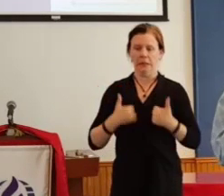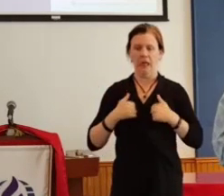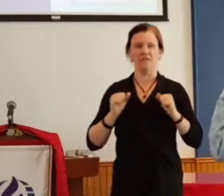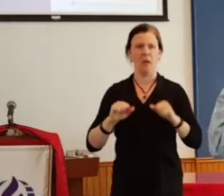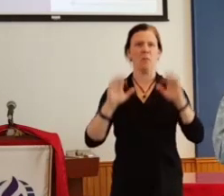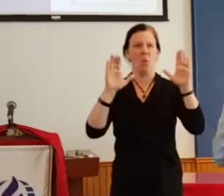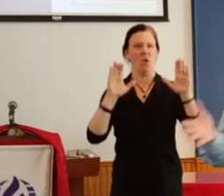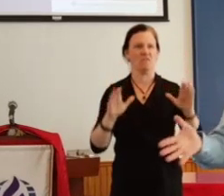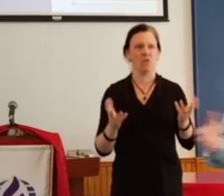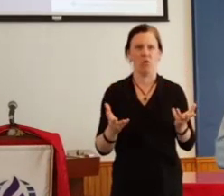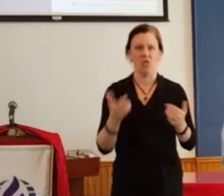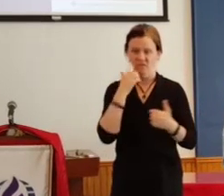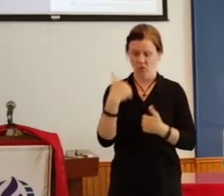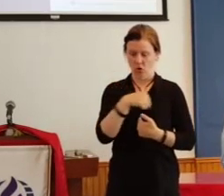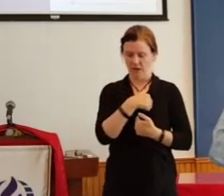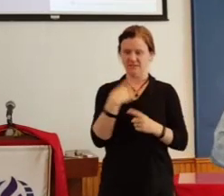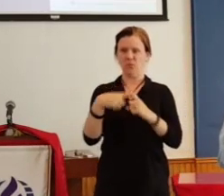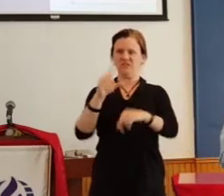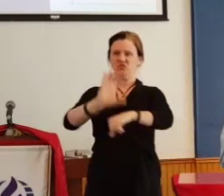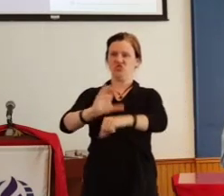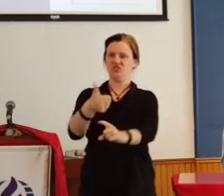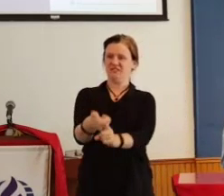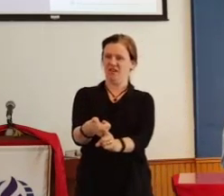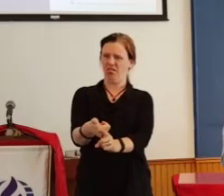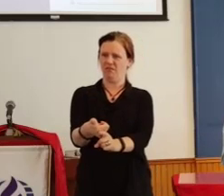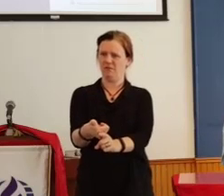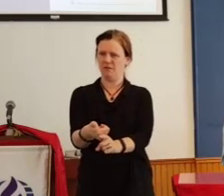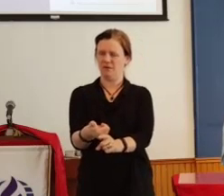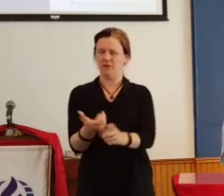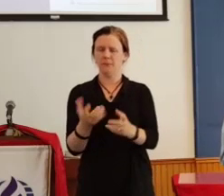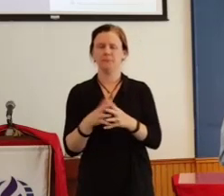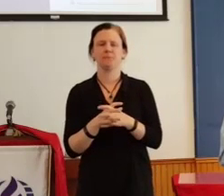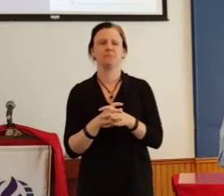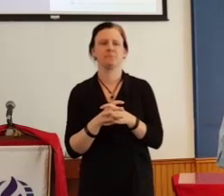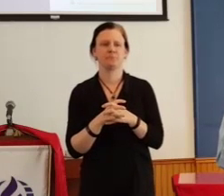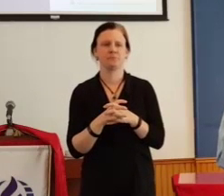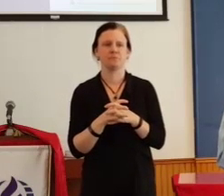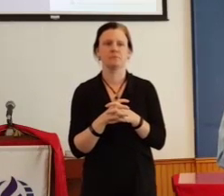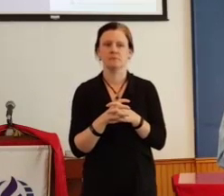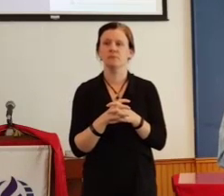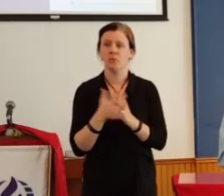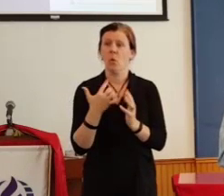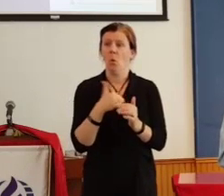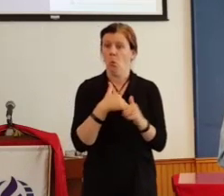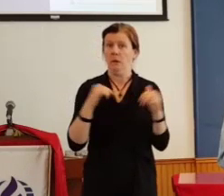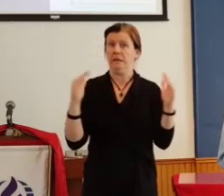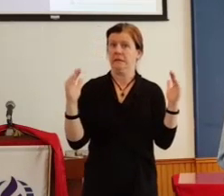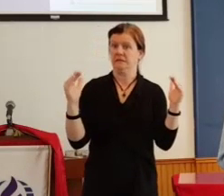individuals and as a church. We can certainly expect to be transformed.